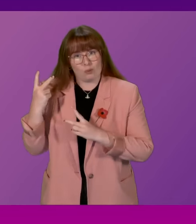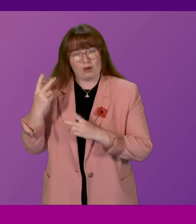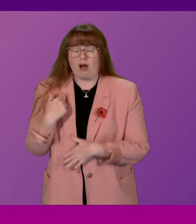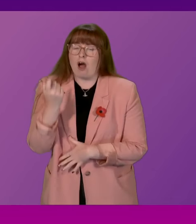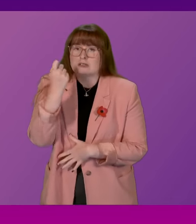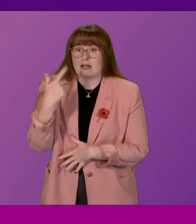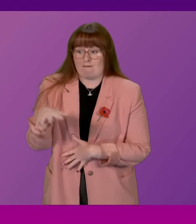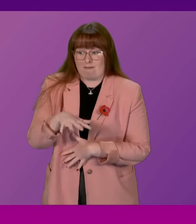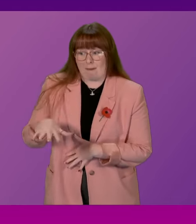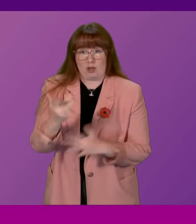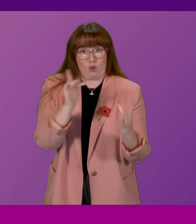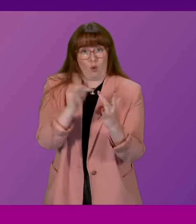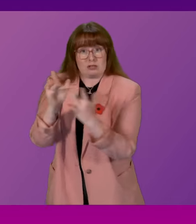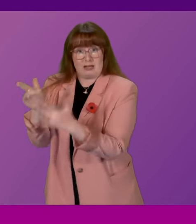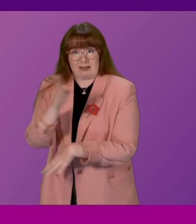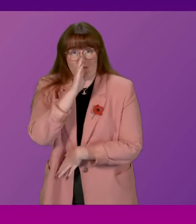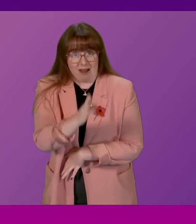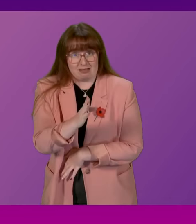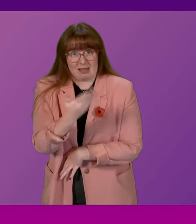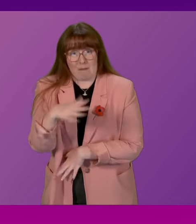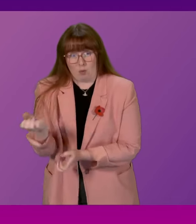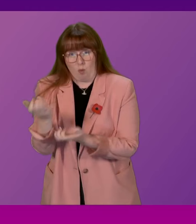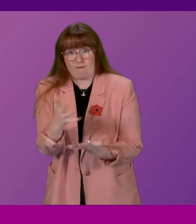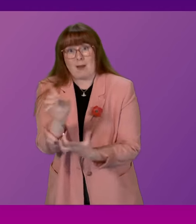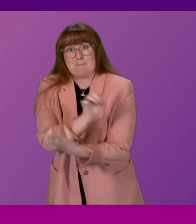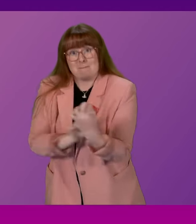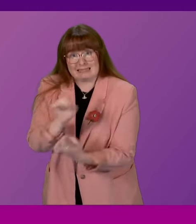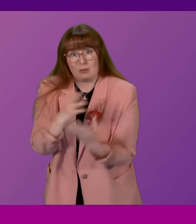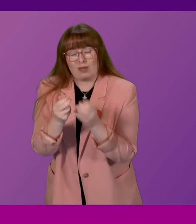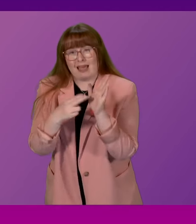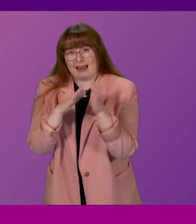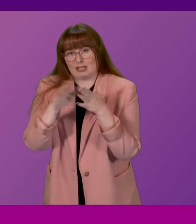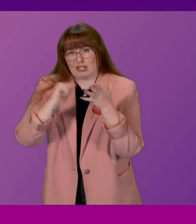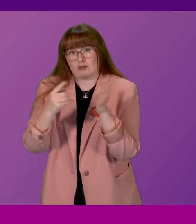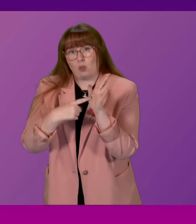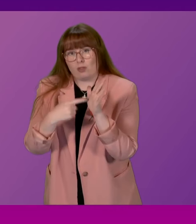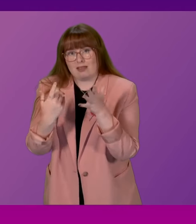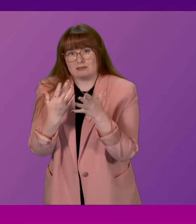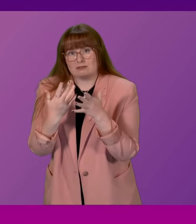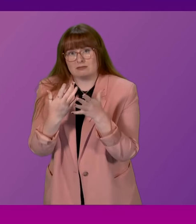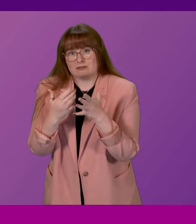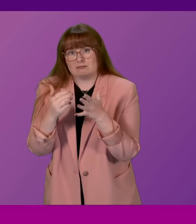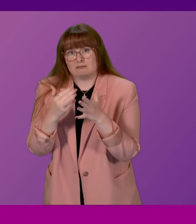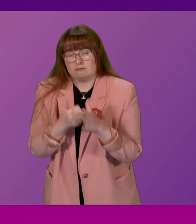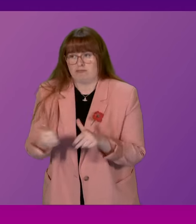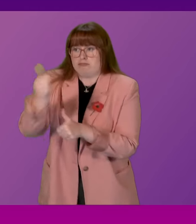families are being directly contacted and offered a meeting with the NHS Lothian senior management team to discuss and agree an